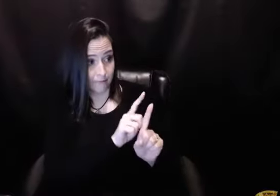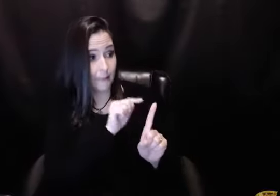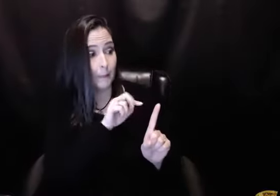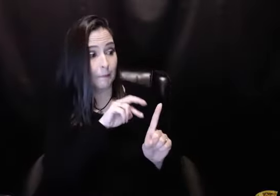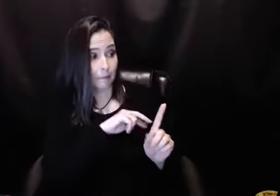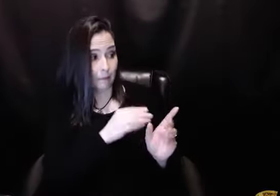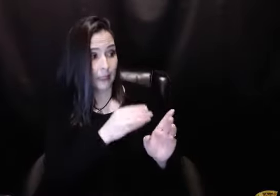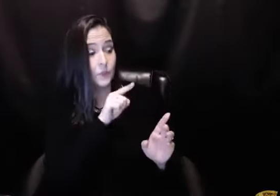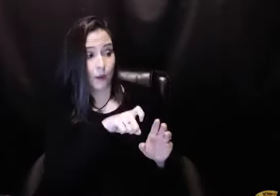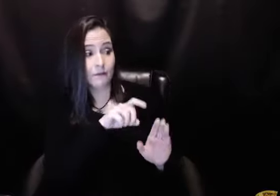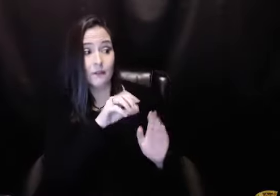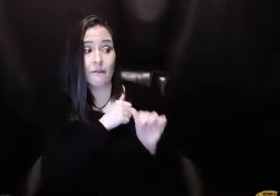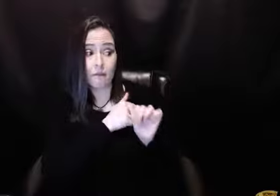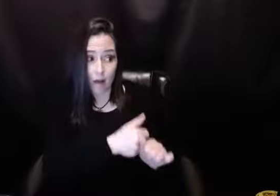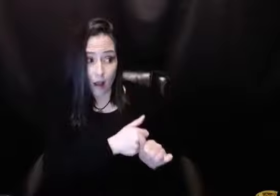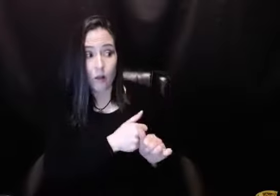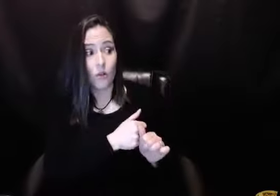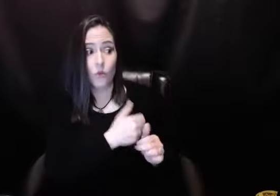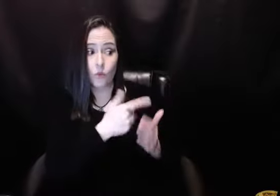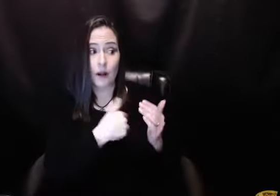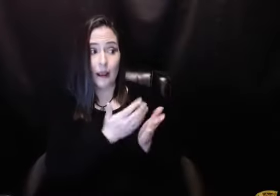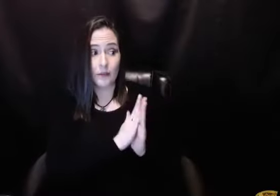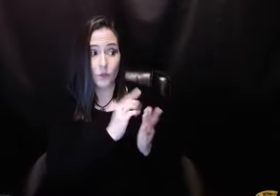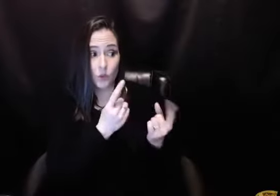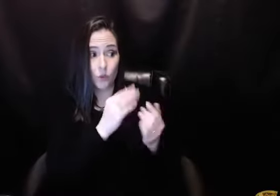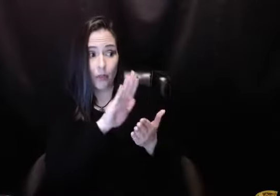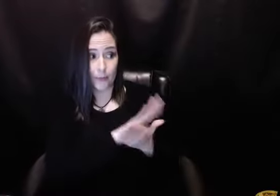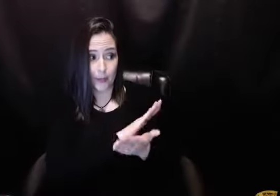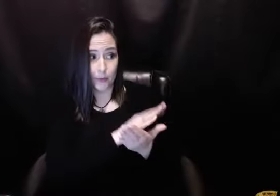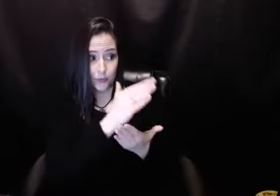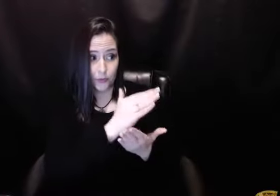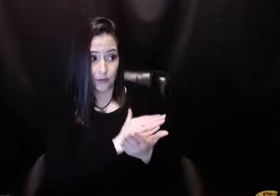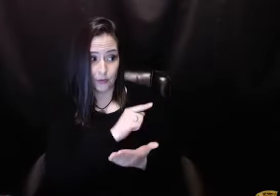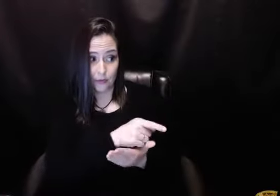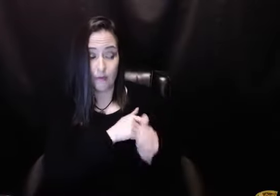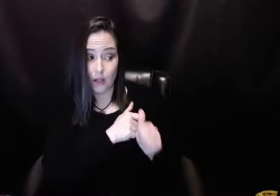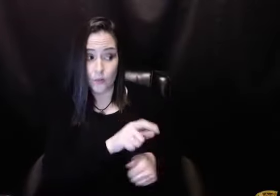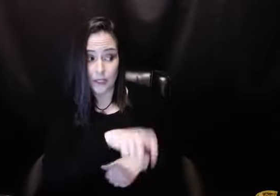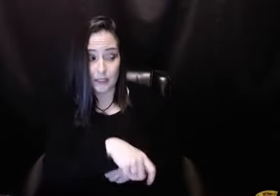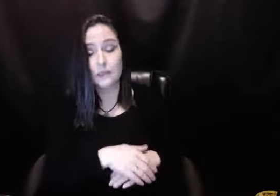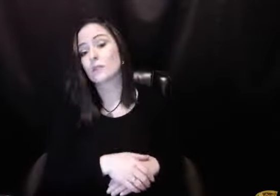when you say you want me to be your sponsor, I expect you to do the things that I've listed on that sheet of paper.